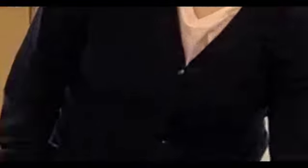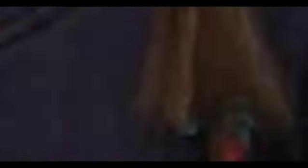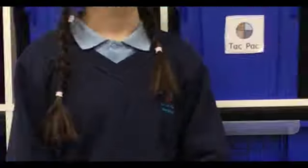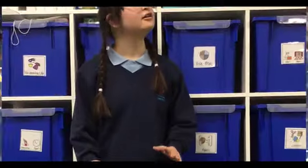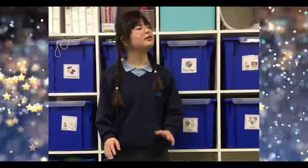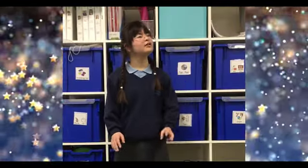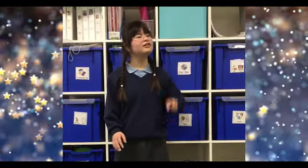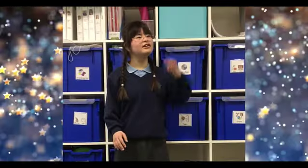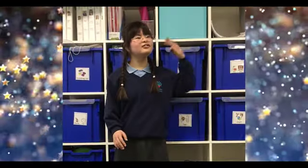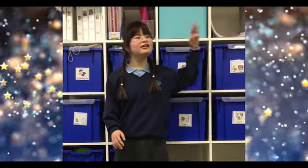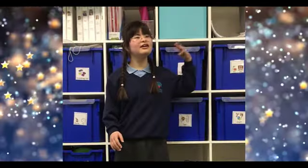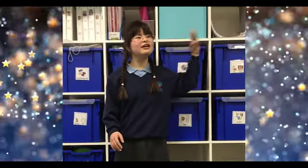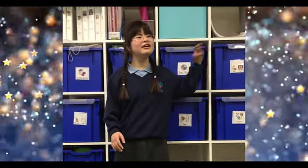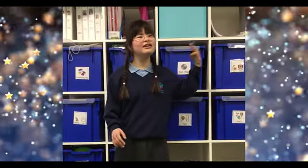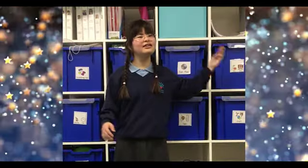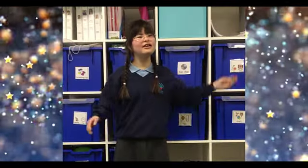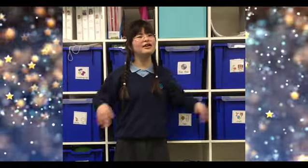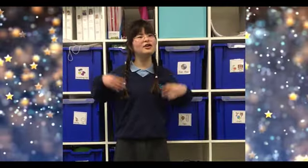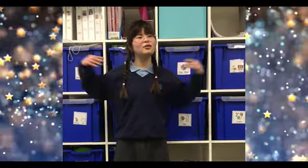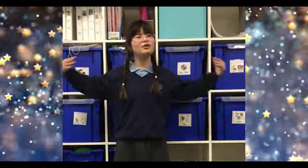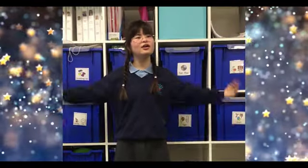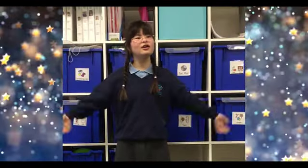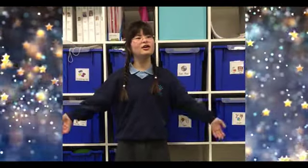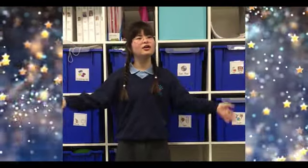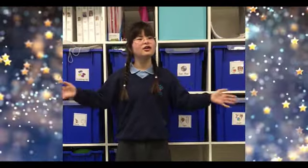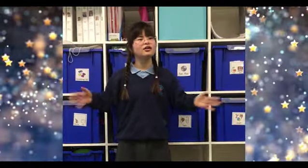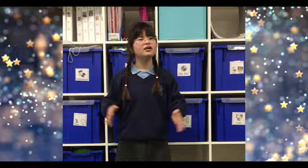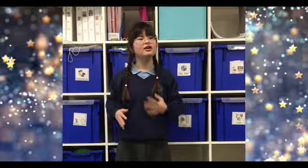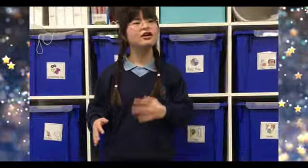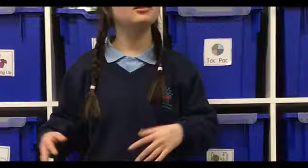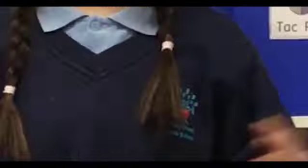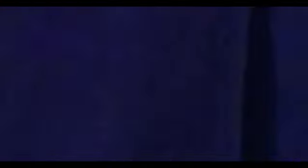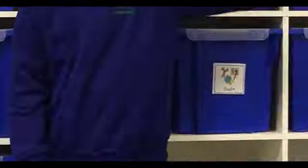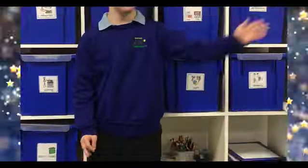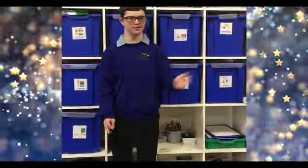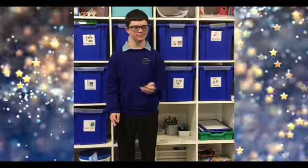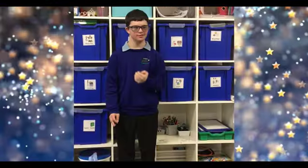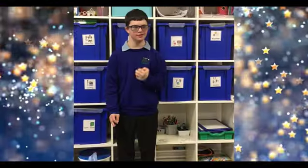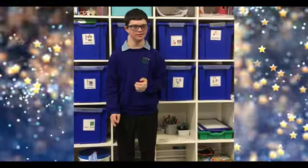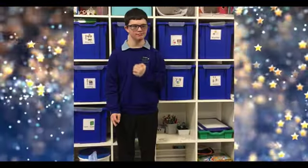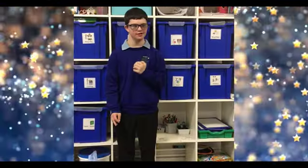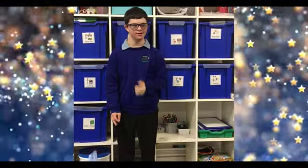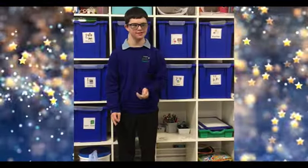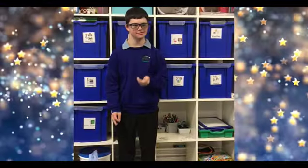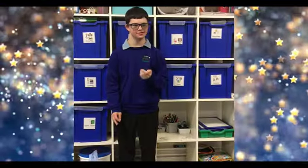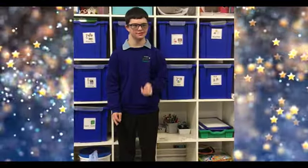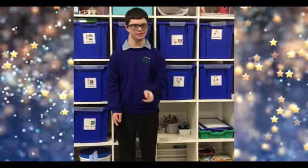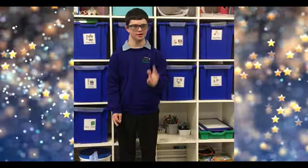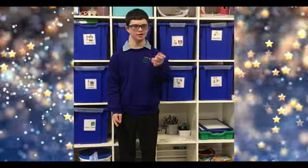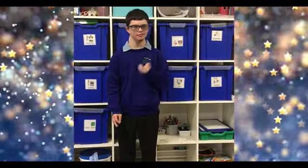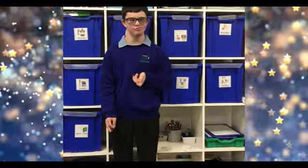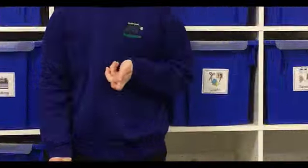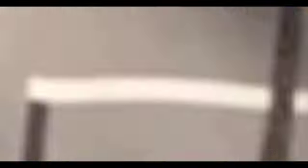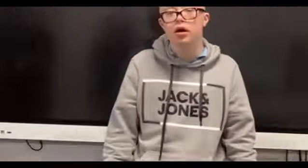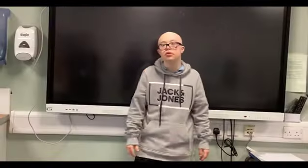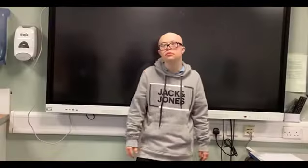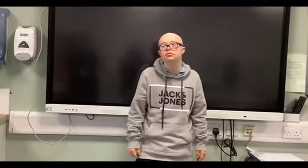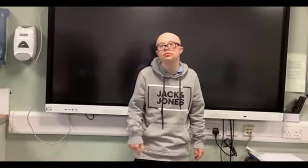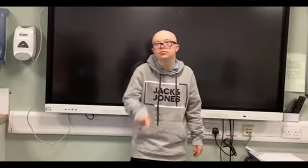Till your dreams stay big, your worries stay small You never need to carry nothing you can hold And while you're out